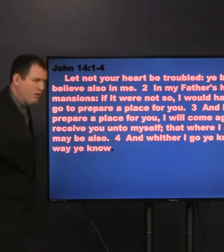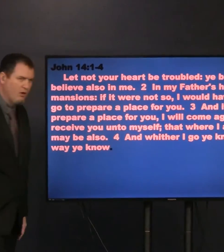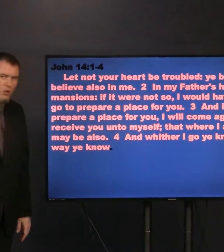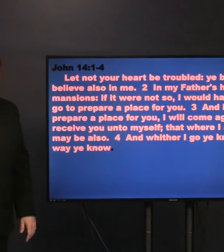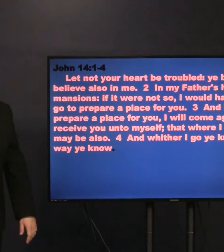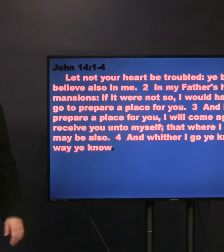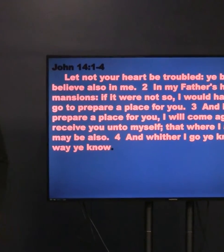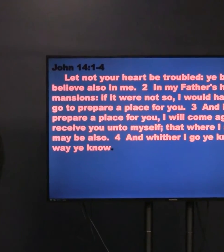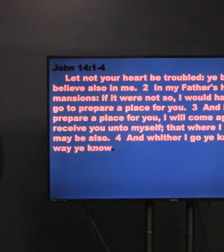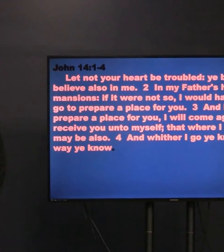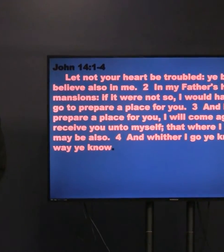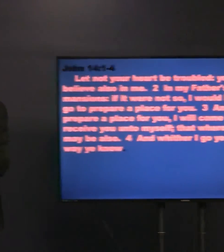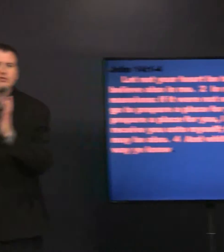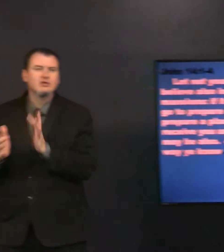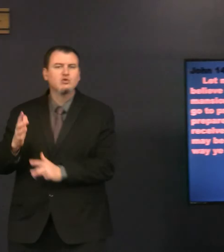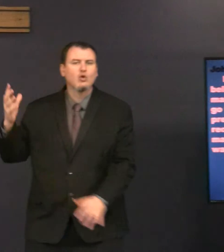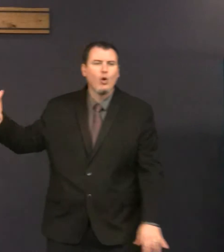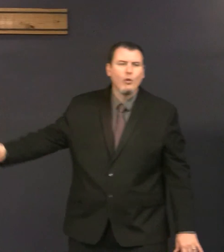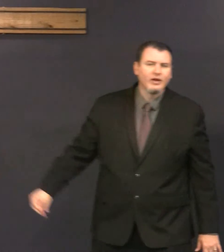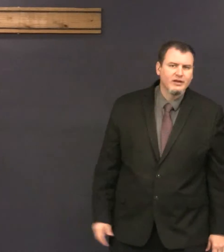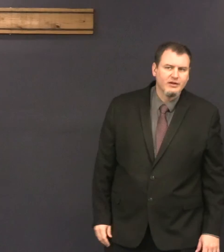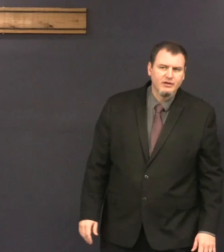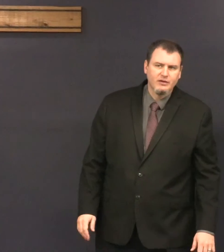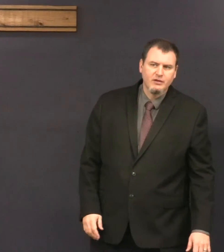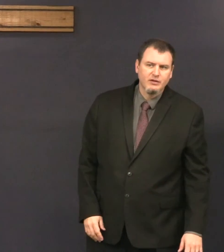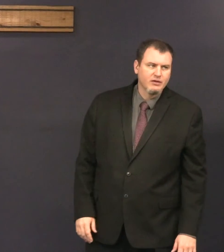where is Jesus going?